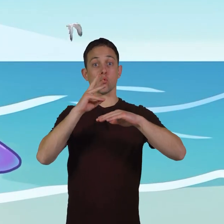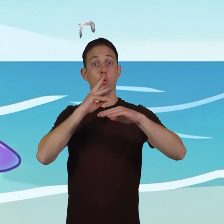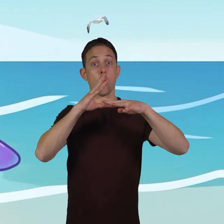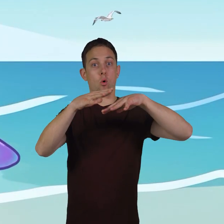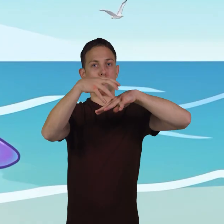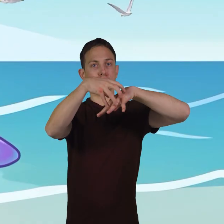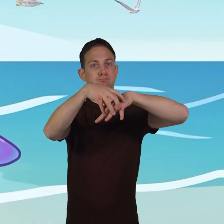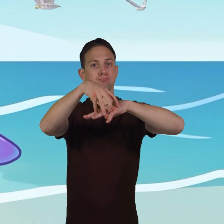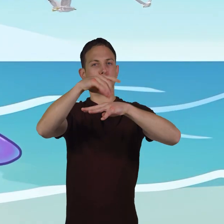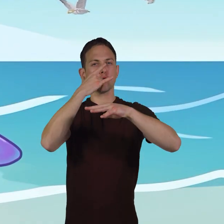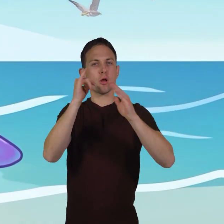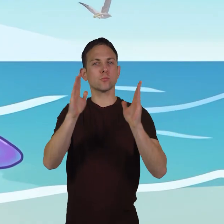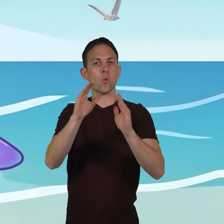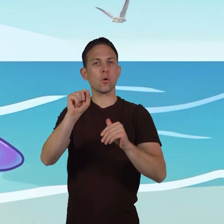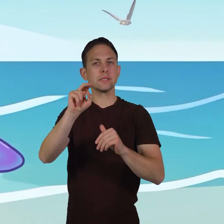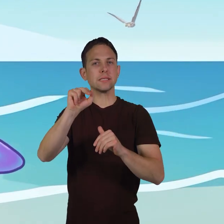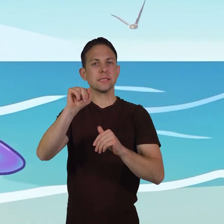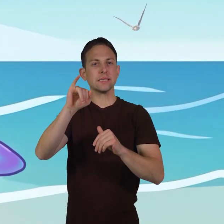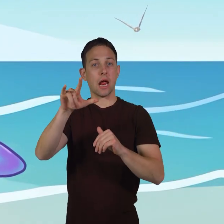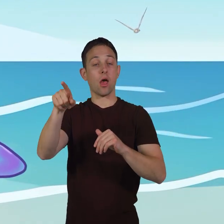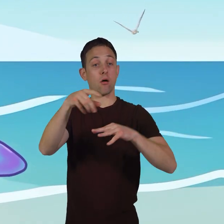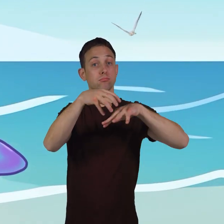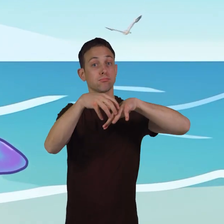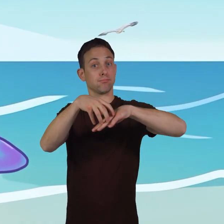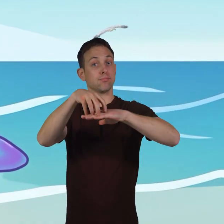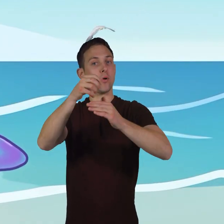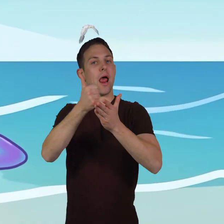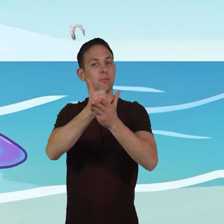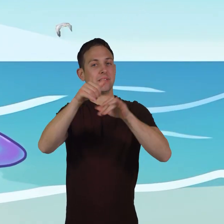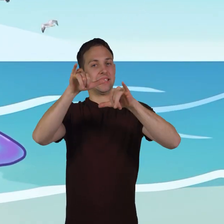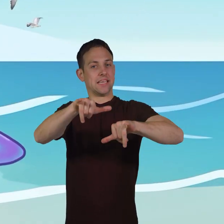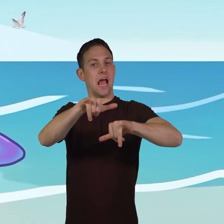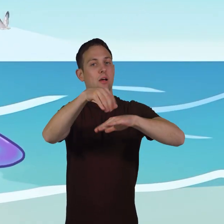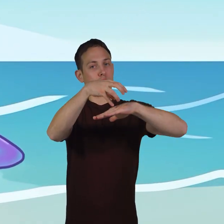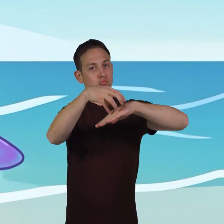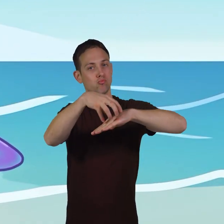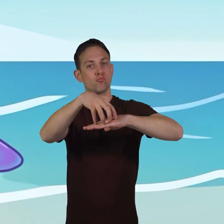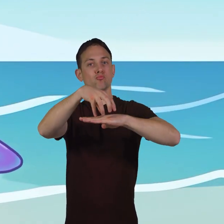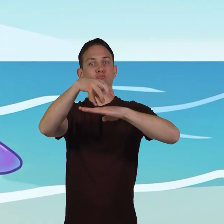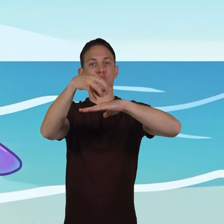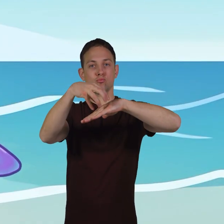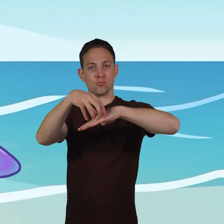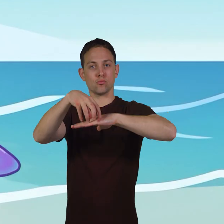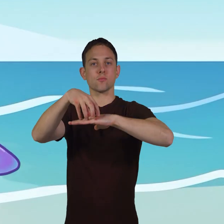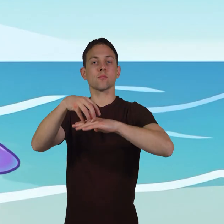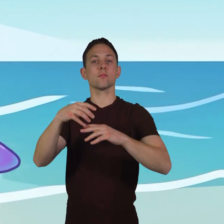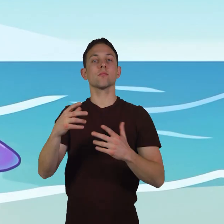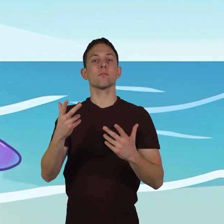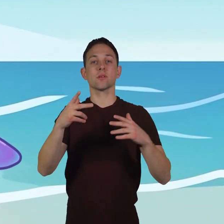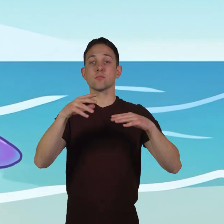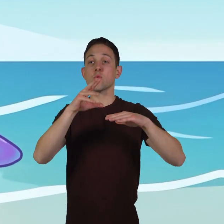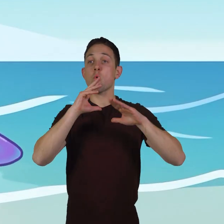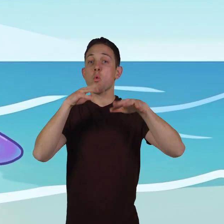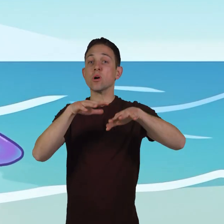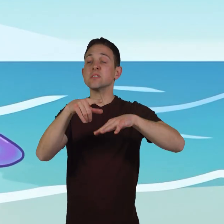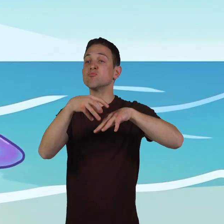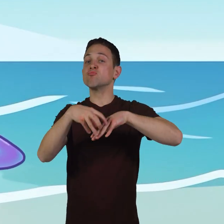small sail. This float helps them stay, well, afloat and move around the ocean's surface.